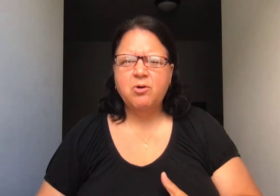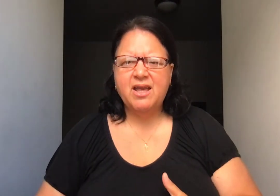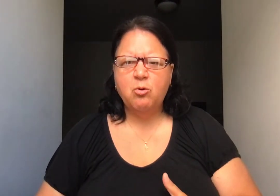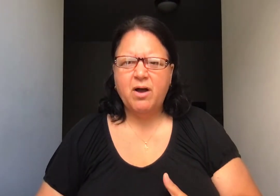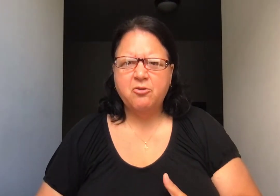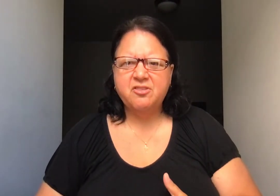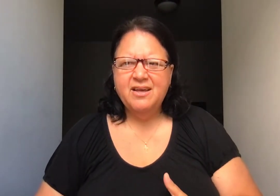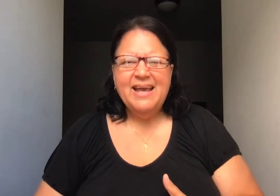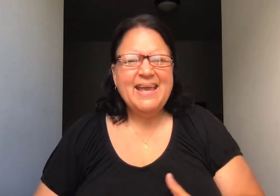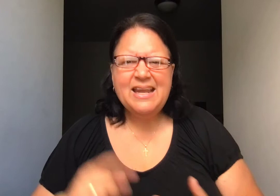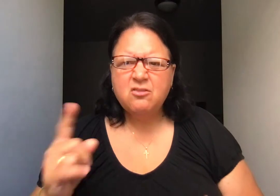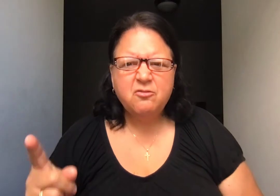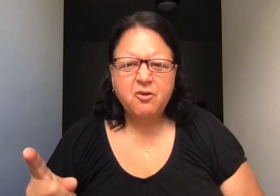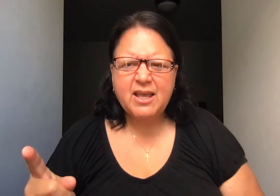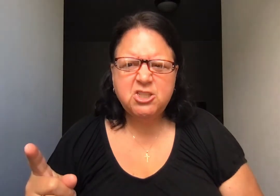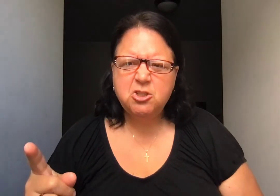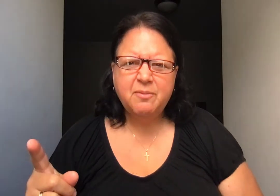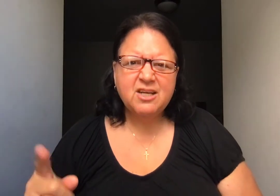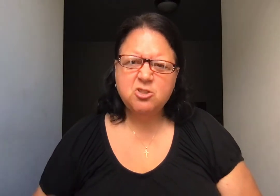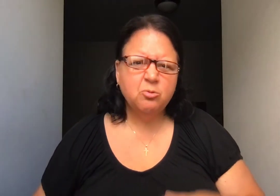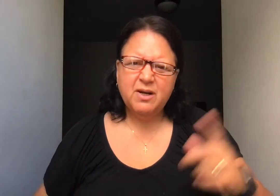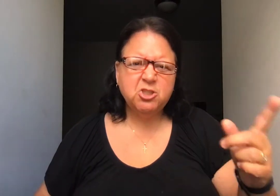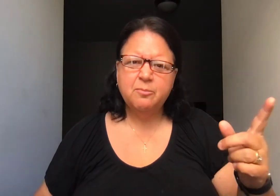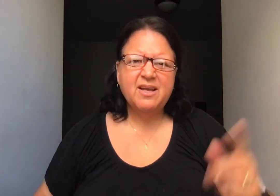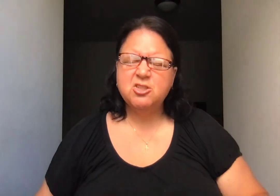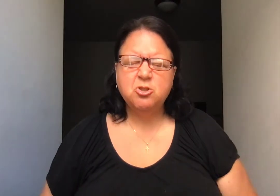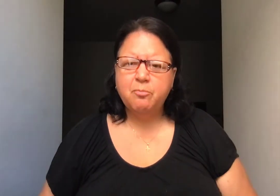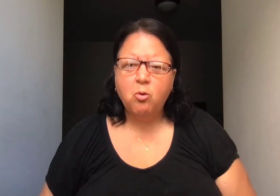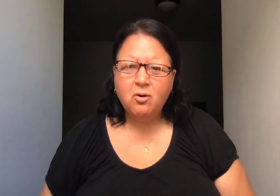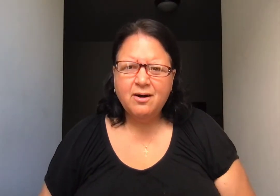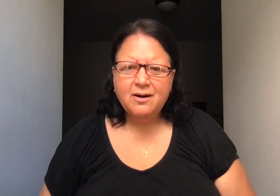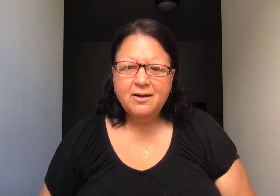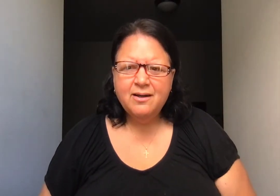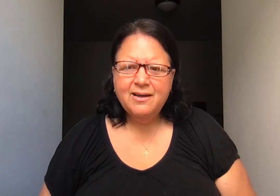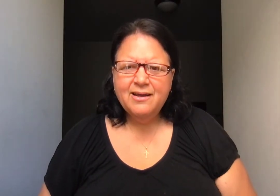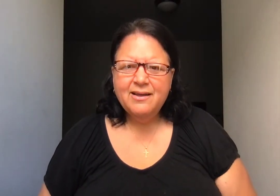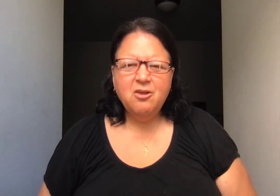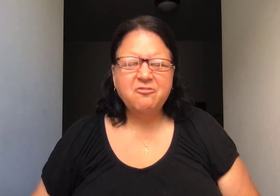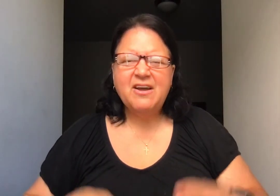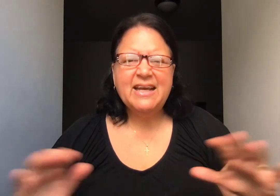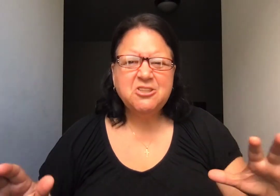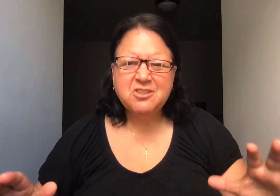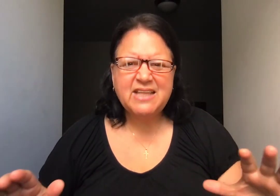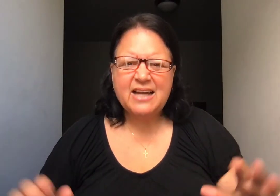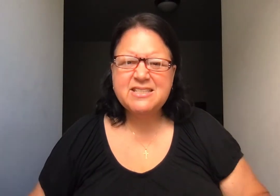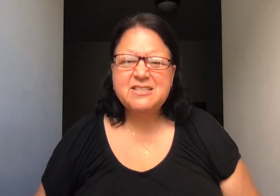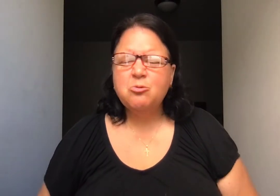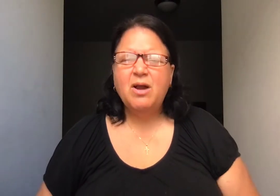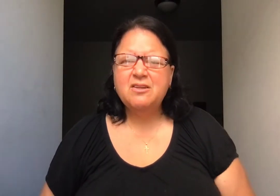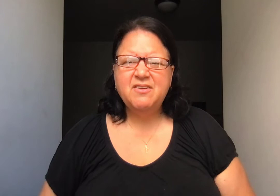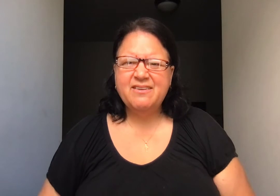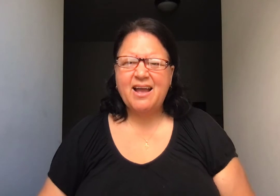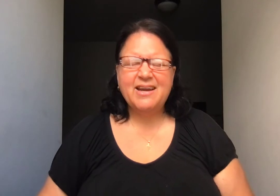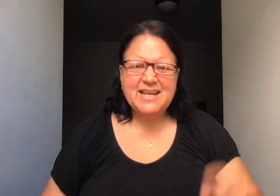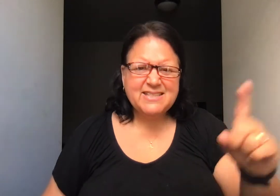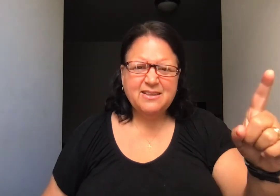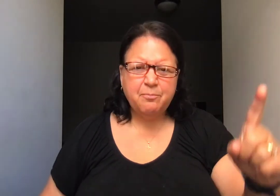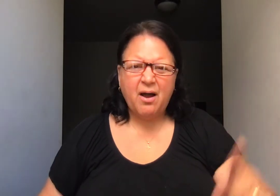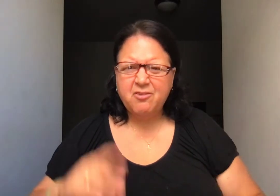to get wealth. He doesn't forget you because you're rich or because you're poor. Your financial status is irrelevant to God. He's in the poverty